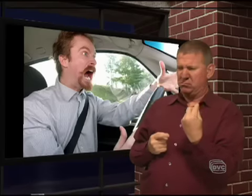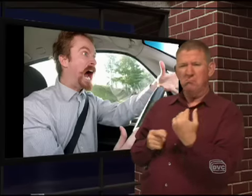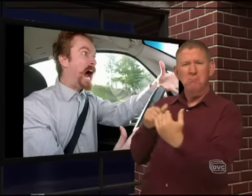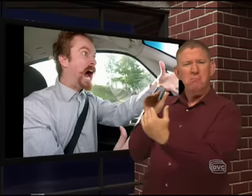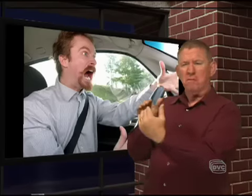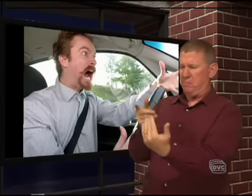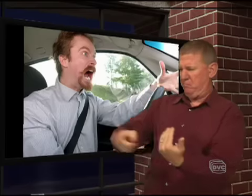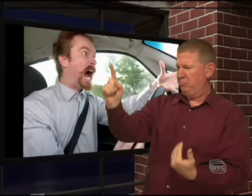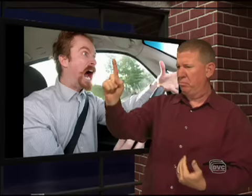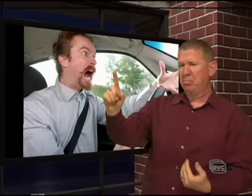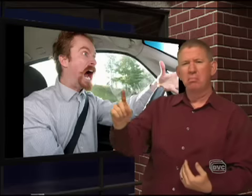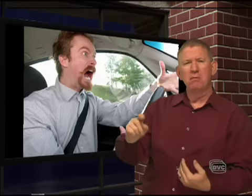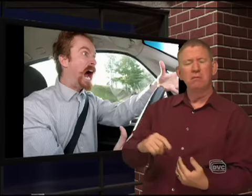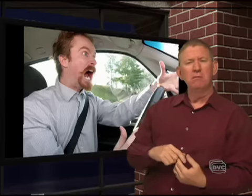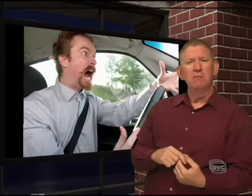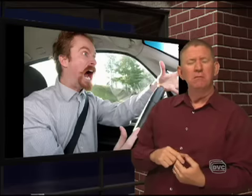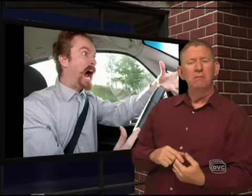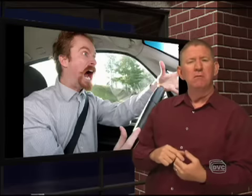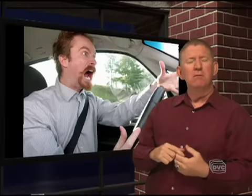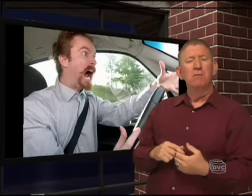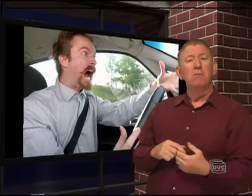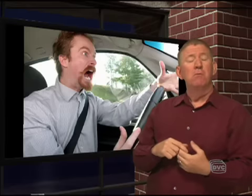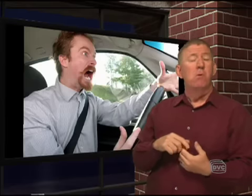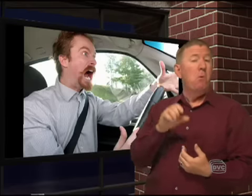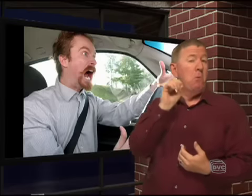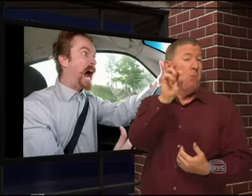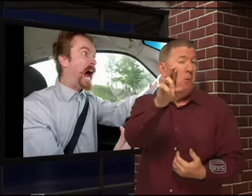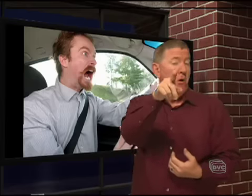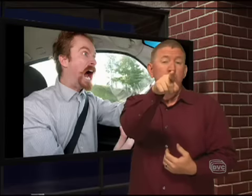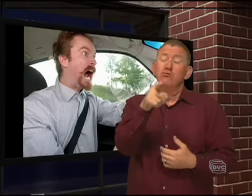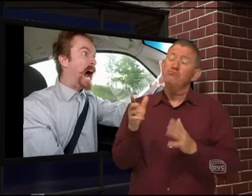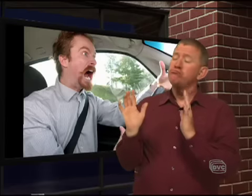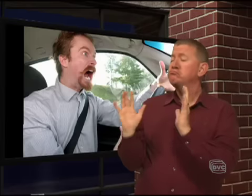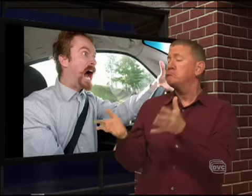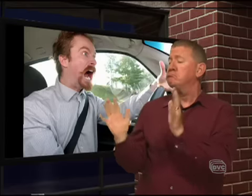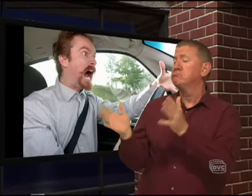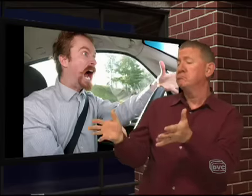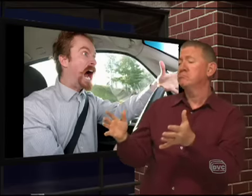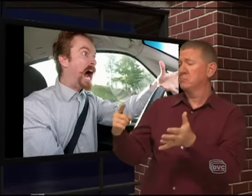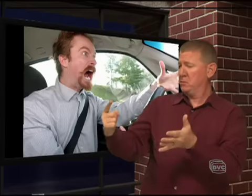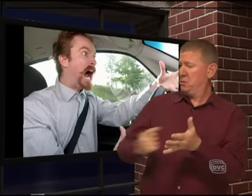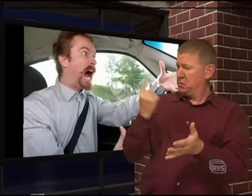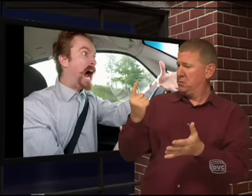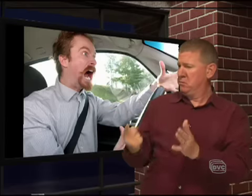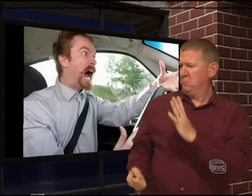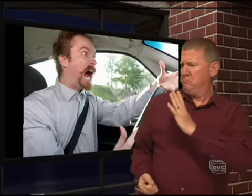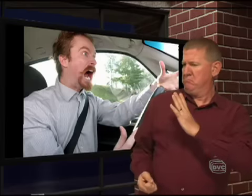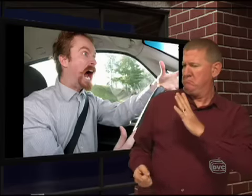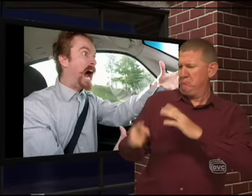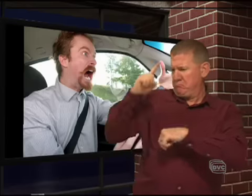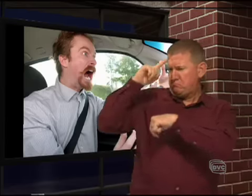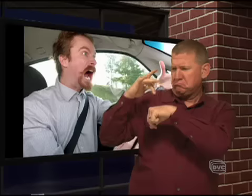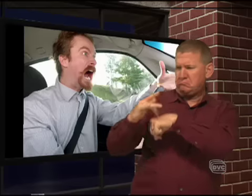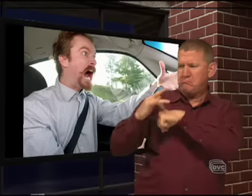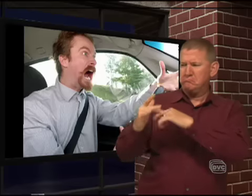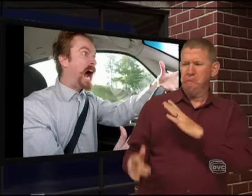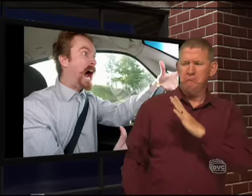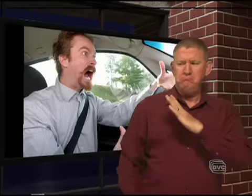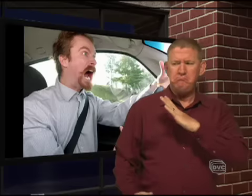fine, you insult them right back. Or maybe you're chatting with somebody, and they insult you, and you just accept it, and you keep thinking about it. Then you